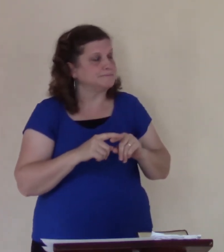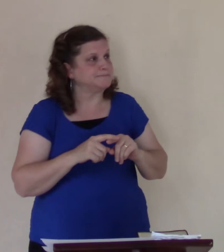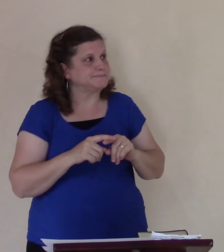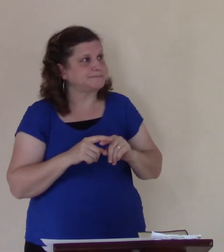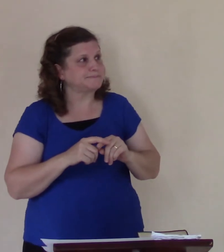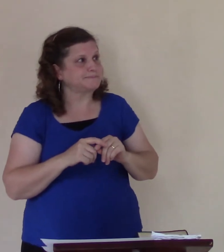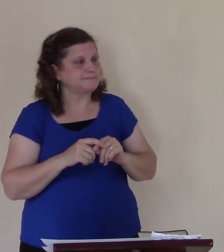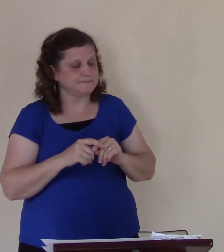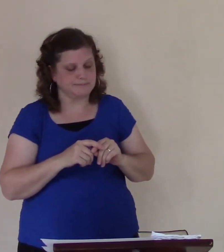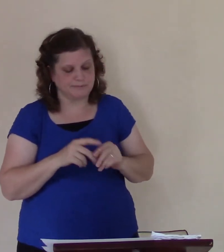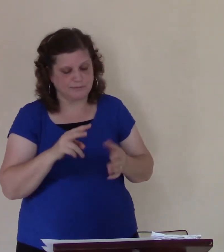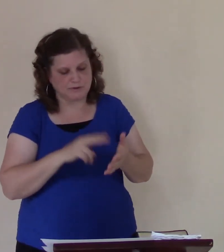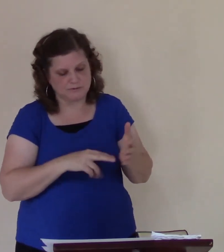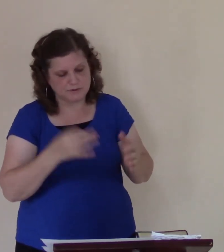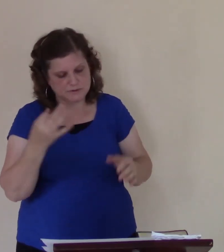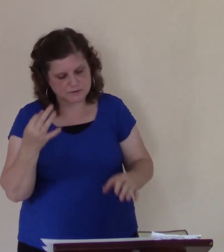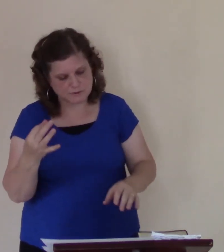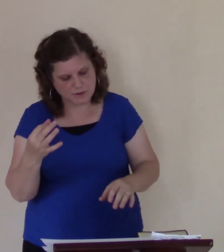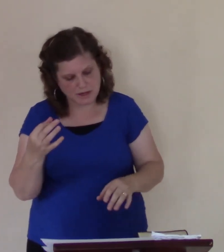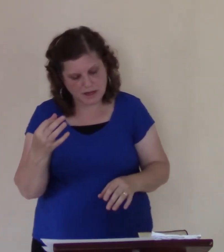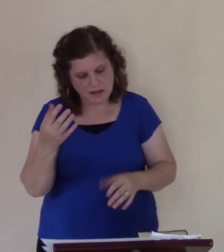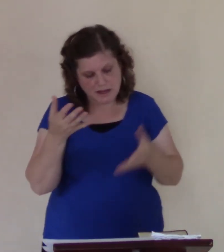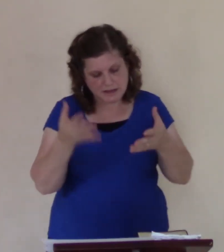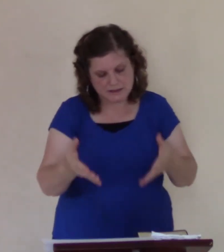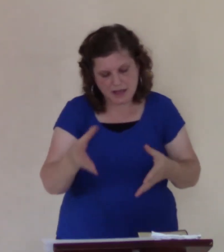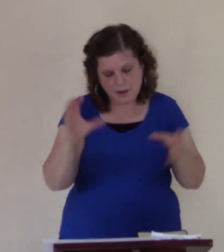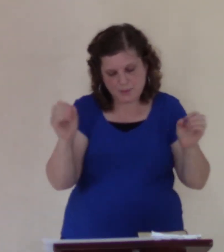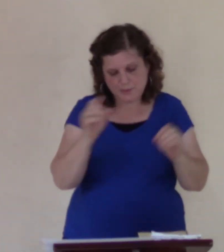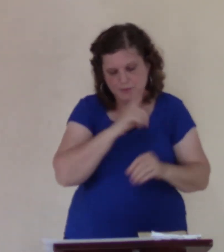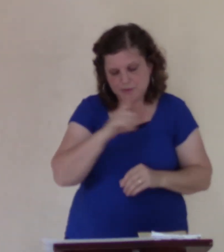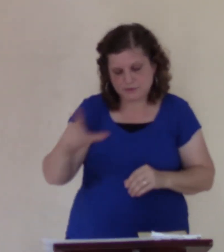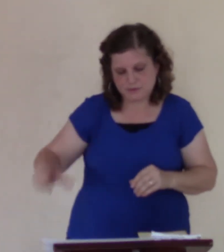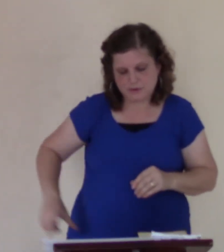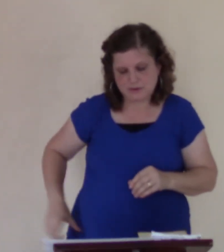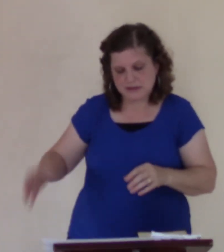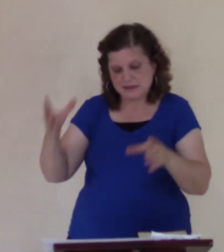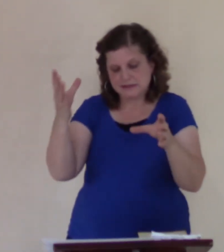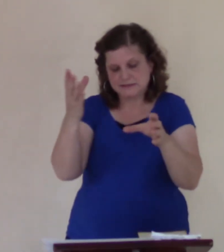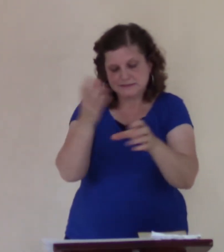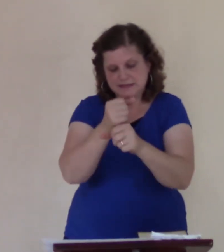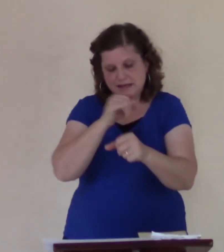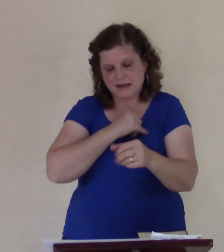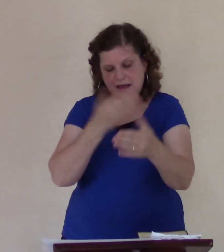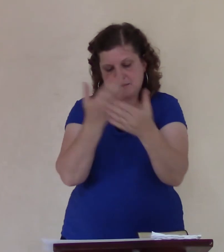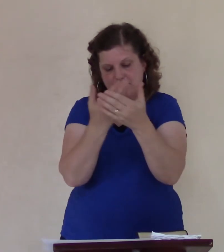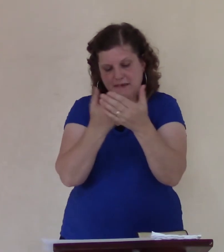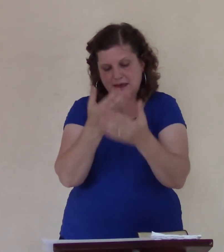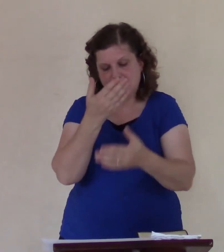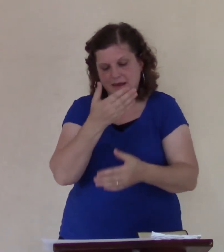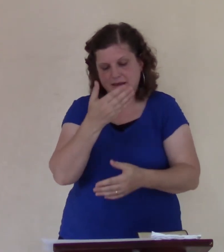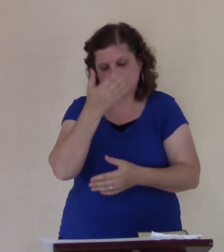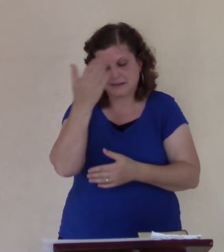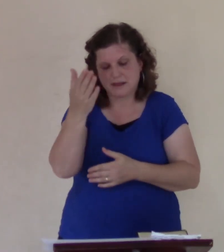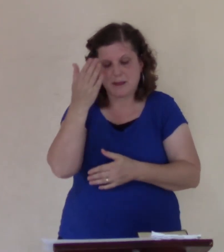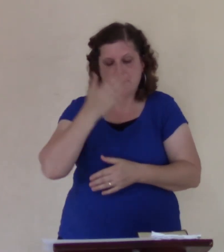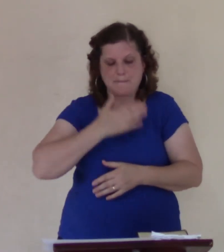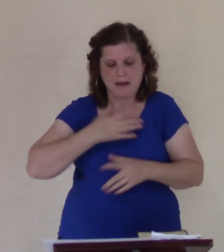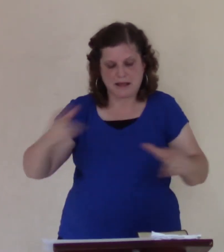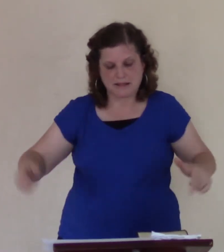Verse 3. Therefore now, O Lord, take thy deceit to thee my life from thee, for it is better for me to